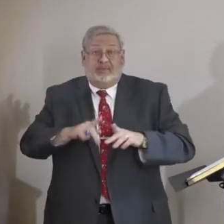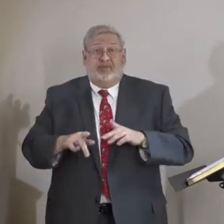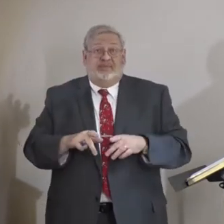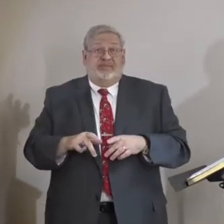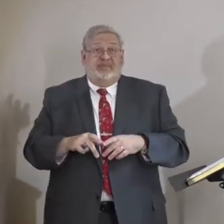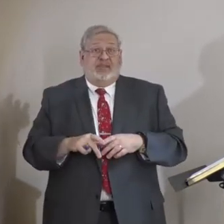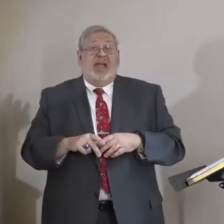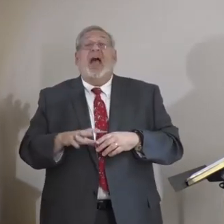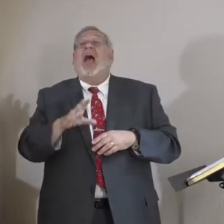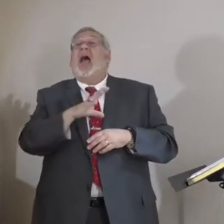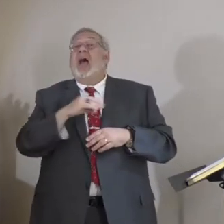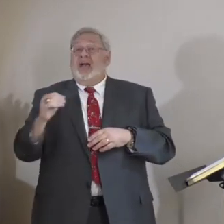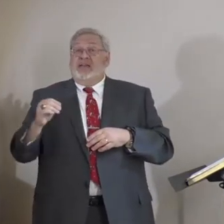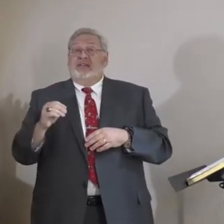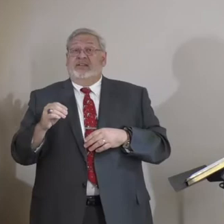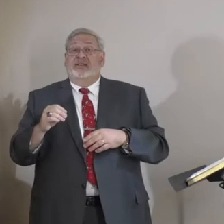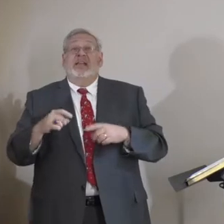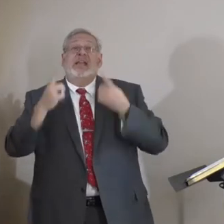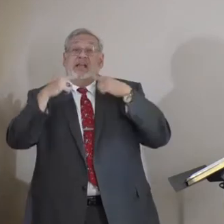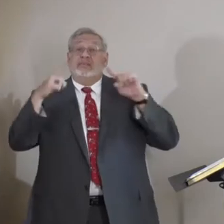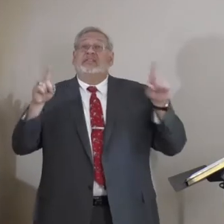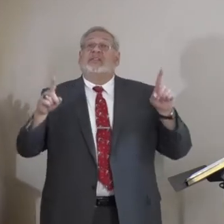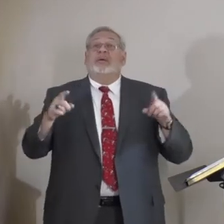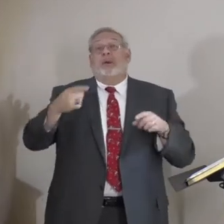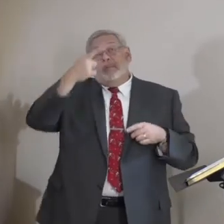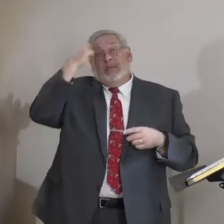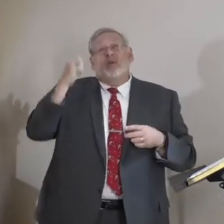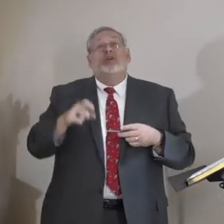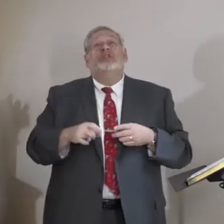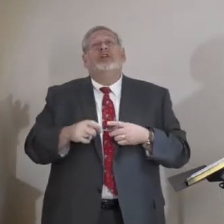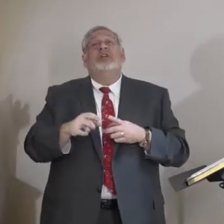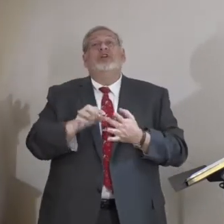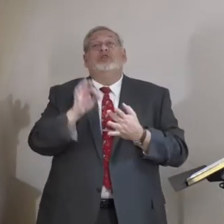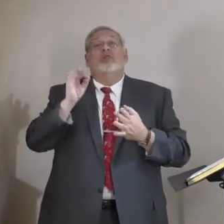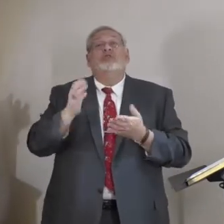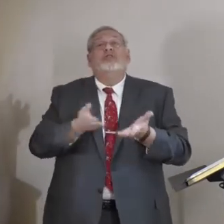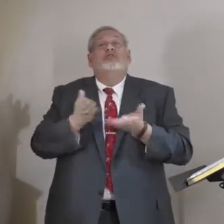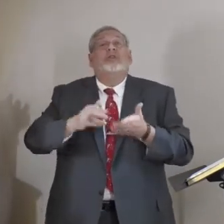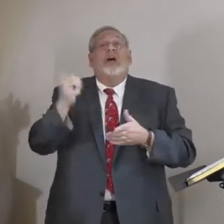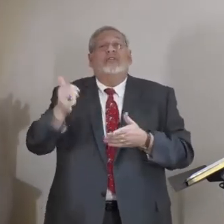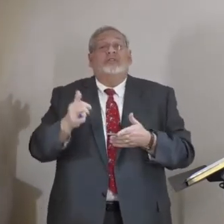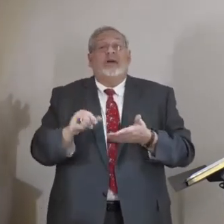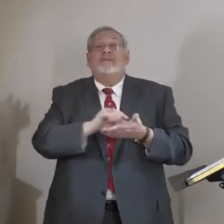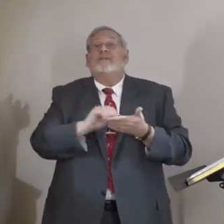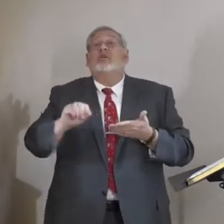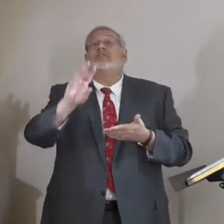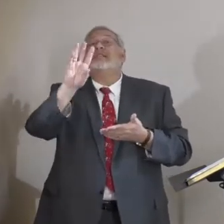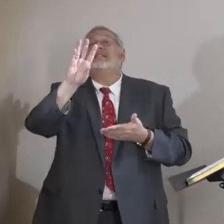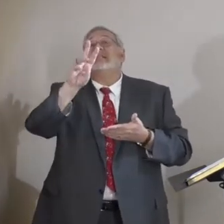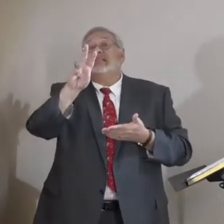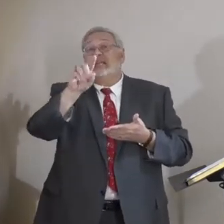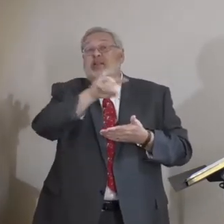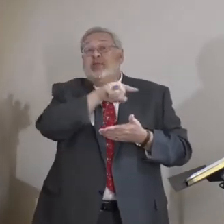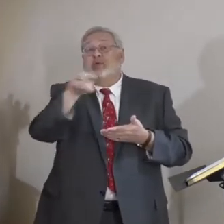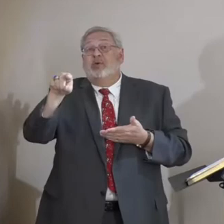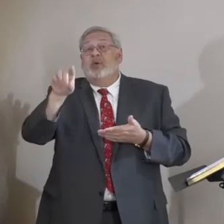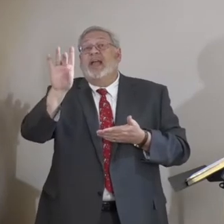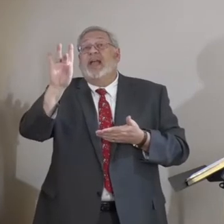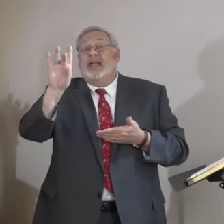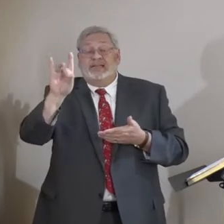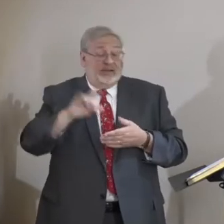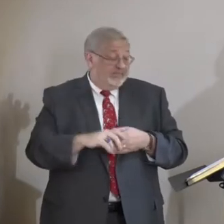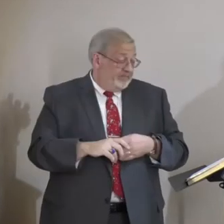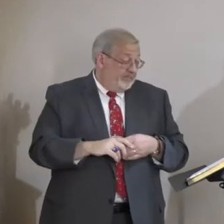But Nehemiah was also successful because he chose to serve others. I want you to look very carefully at verses 16 through 18. And